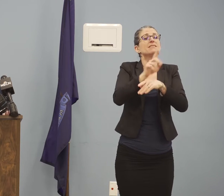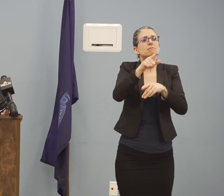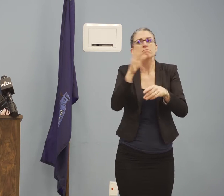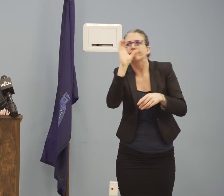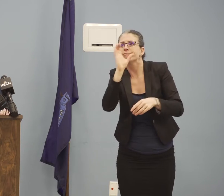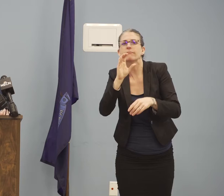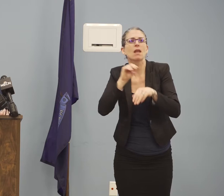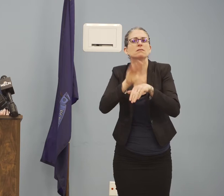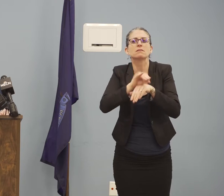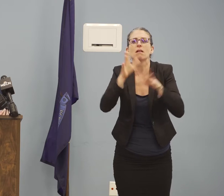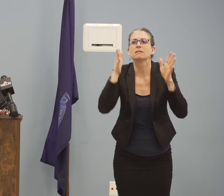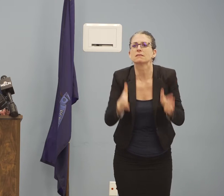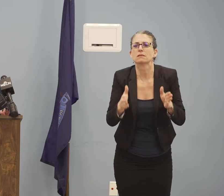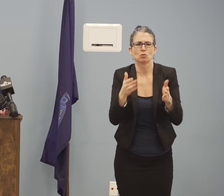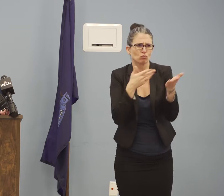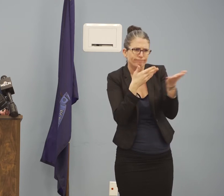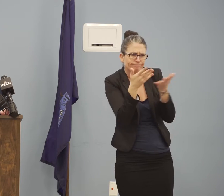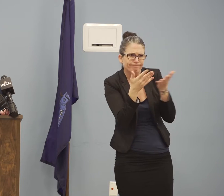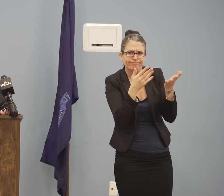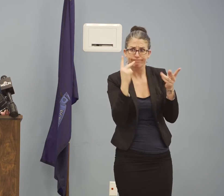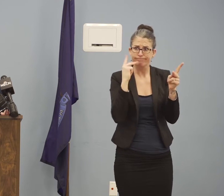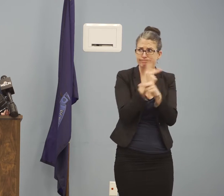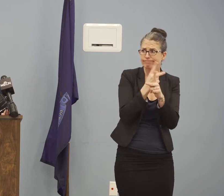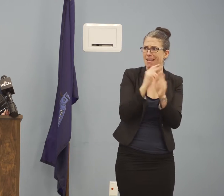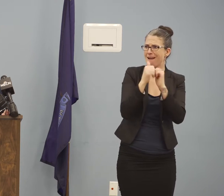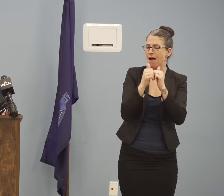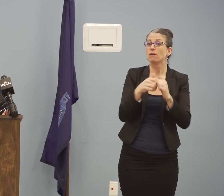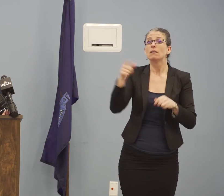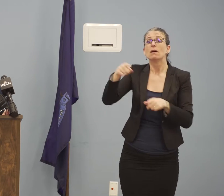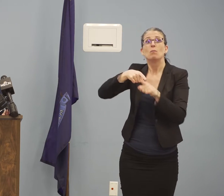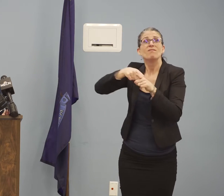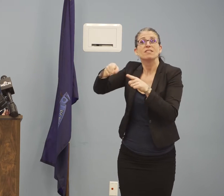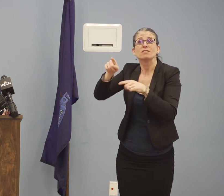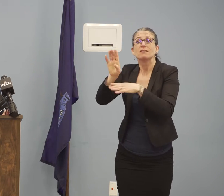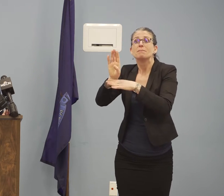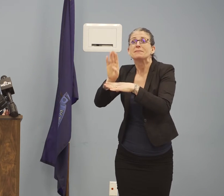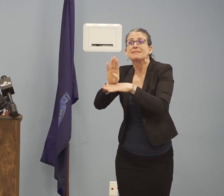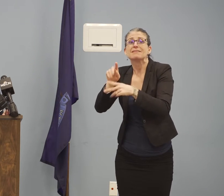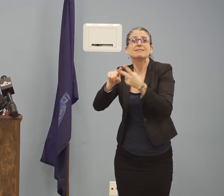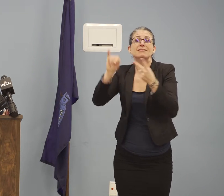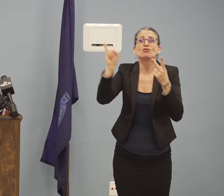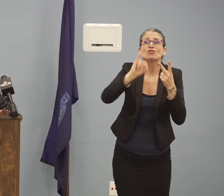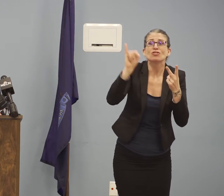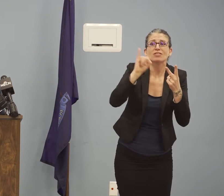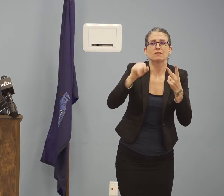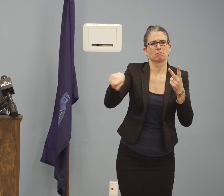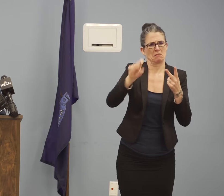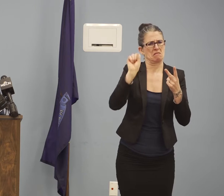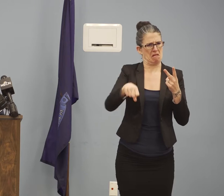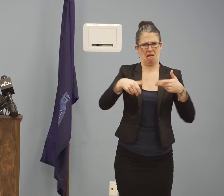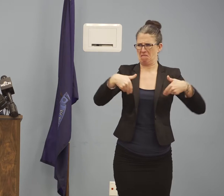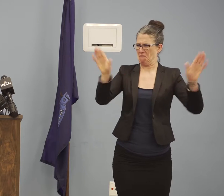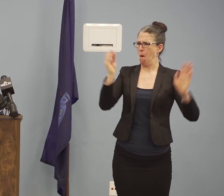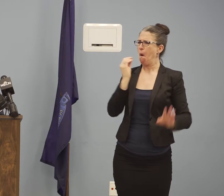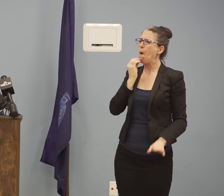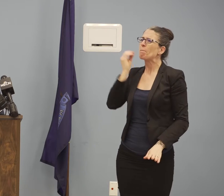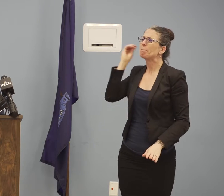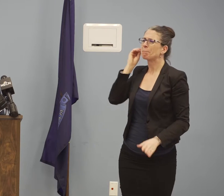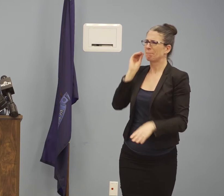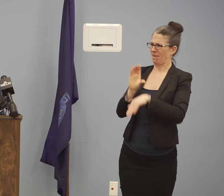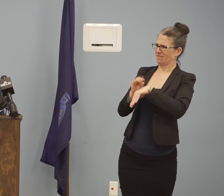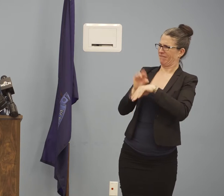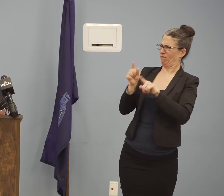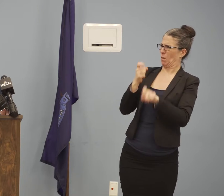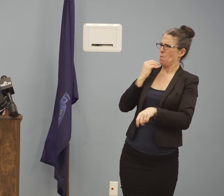insurance, they are encouraged to have employees work remotely if at all possible. If not possible,